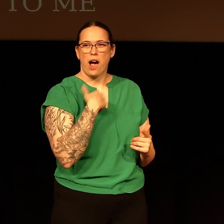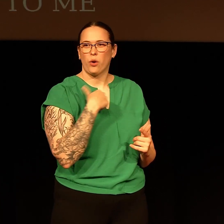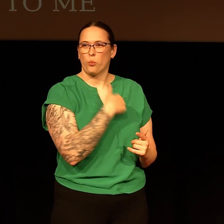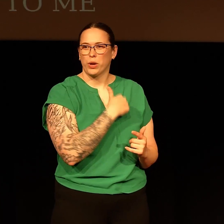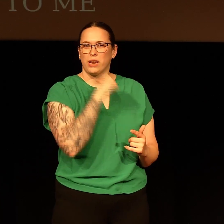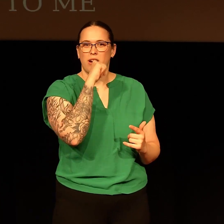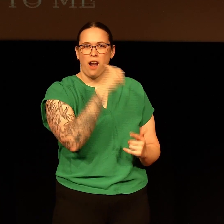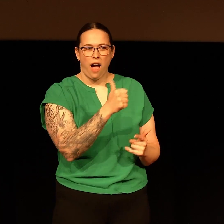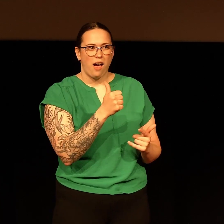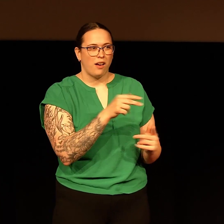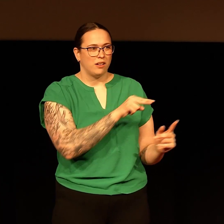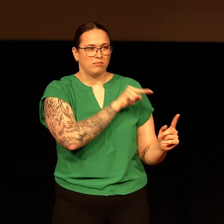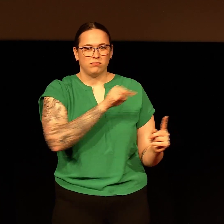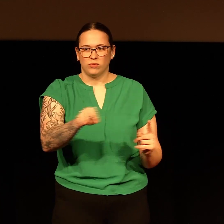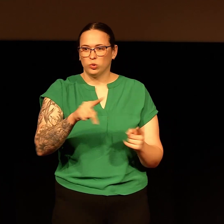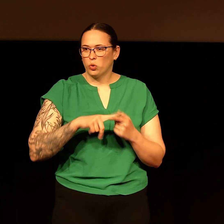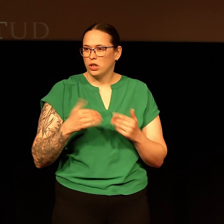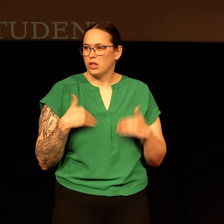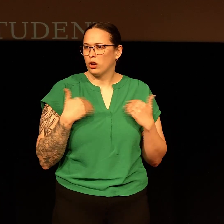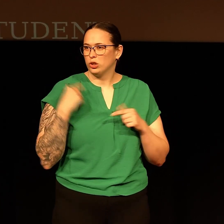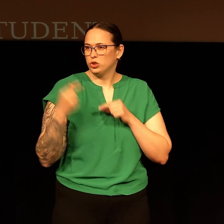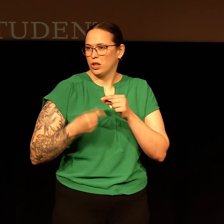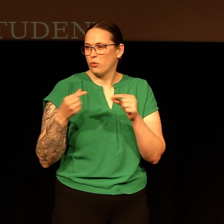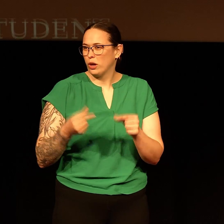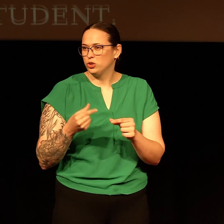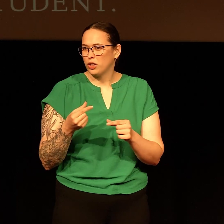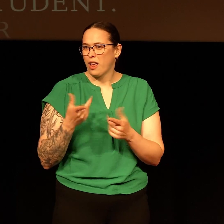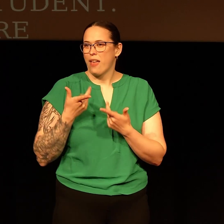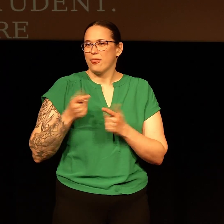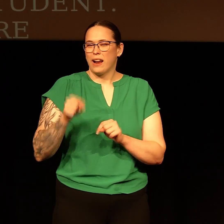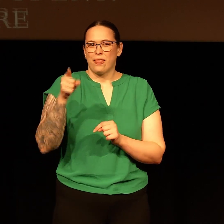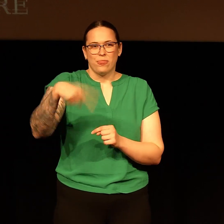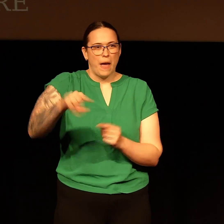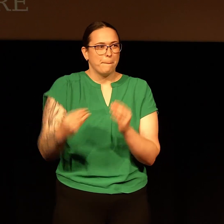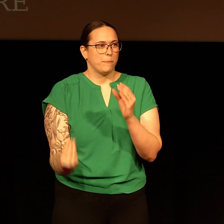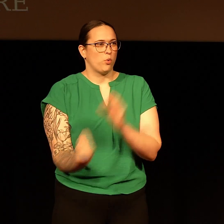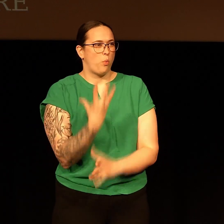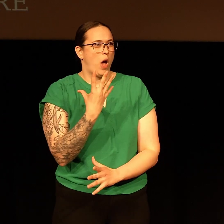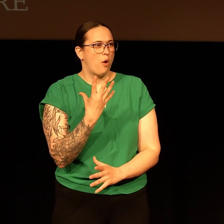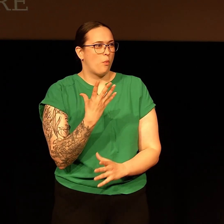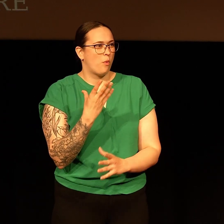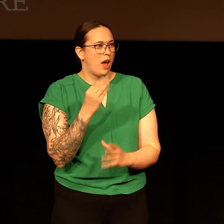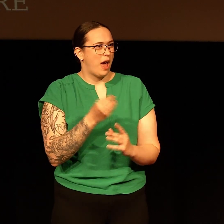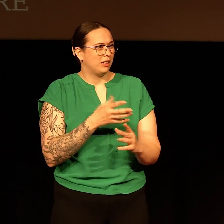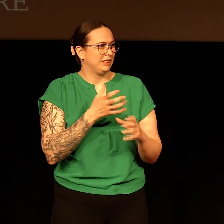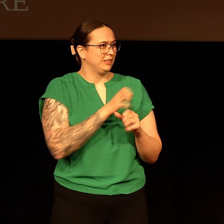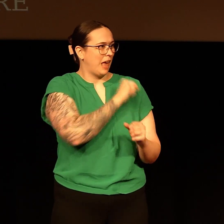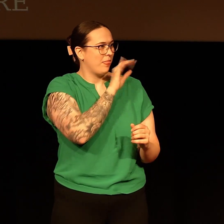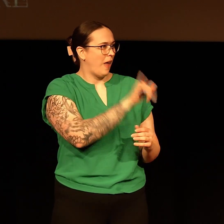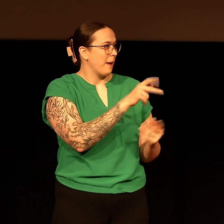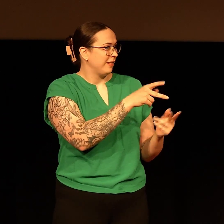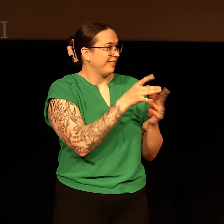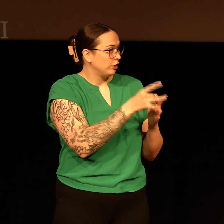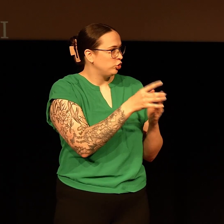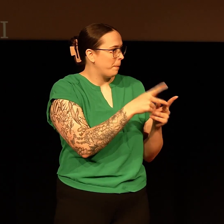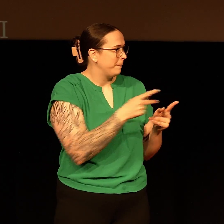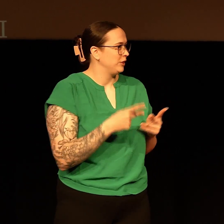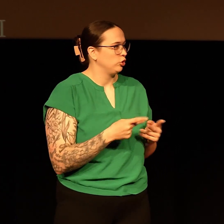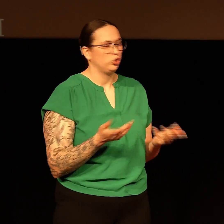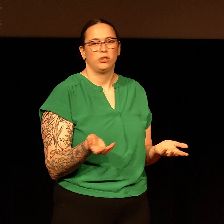Why are we not looking to our younger generations and letting them grow? I have these opportunities and I get these